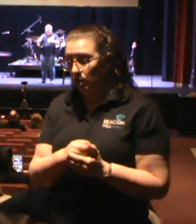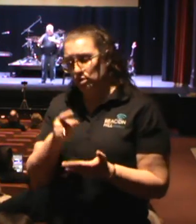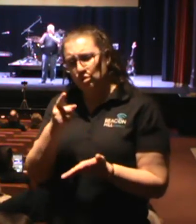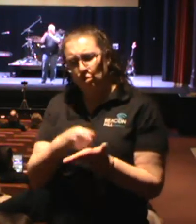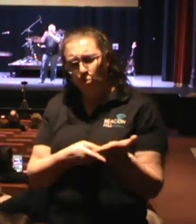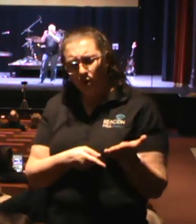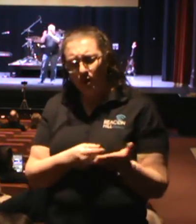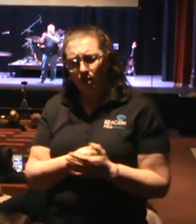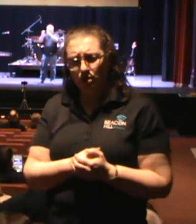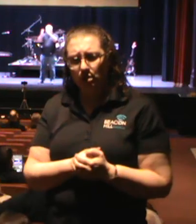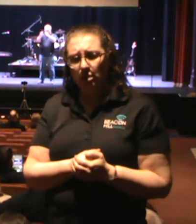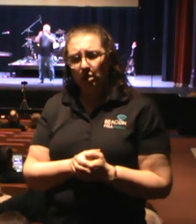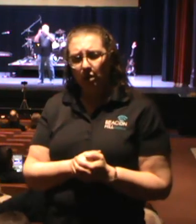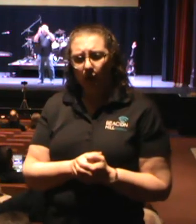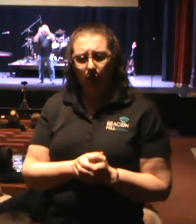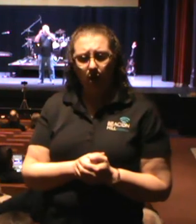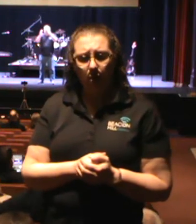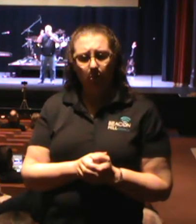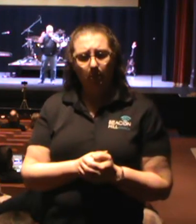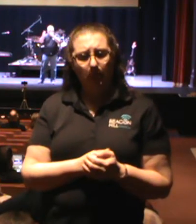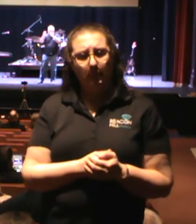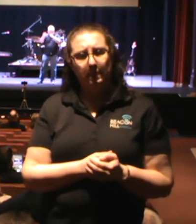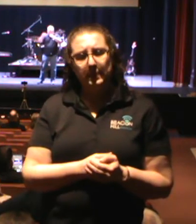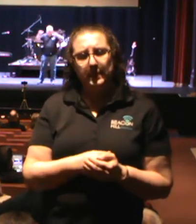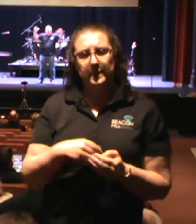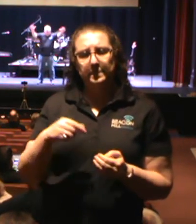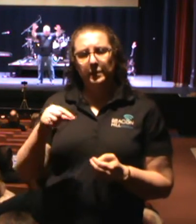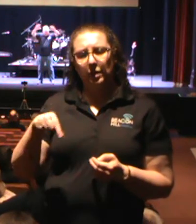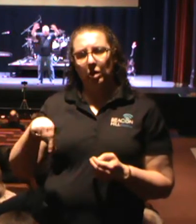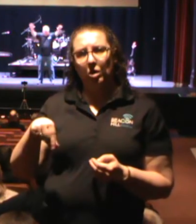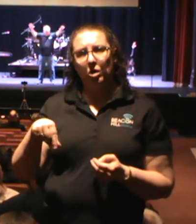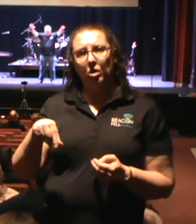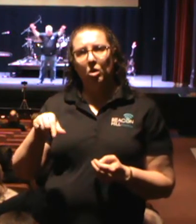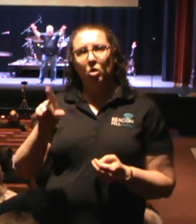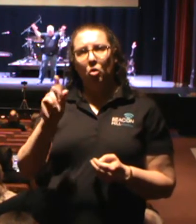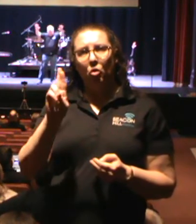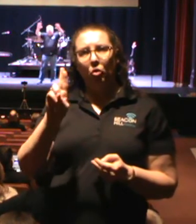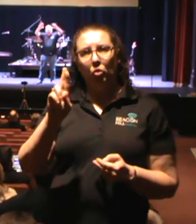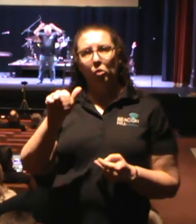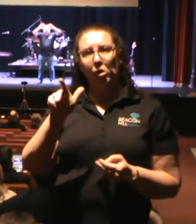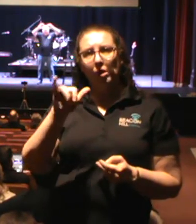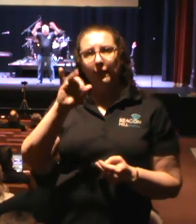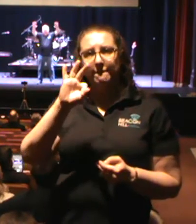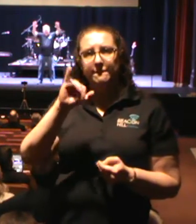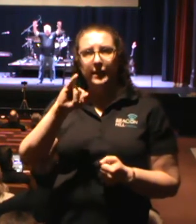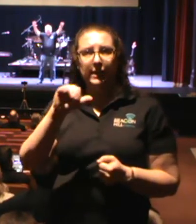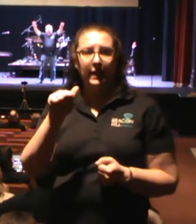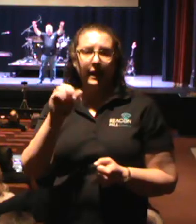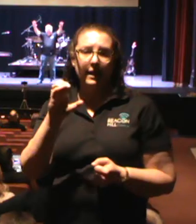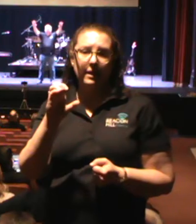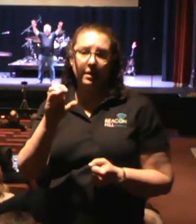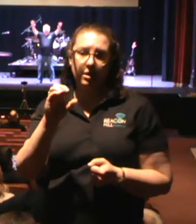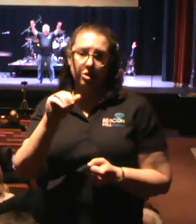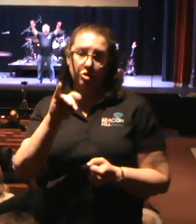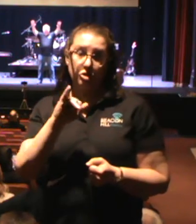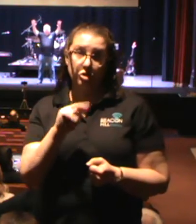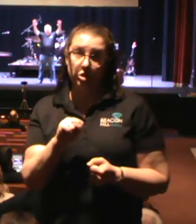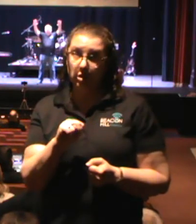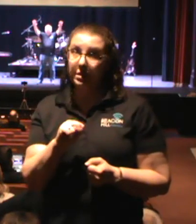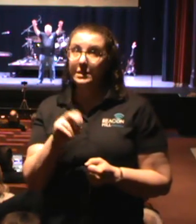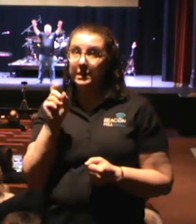office of deacon? That's what we see primarily in this passage here today. And I want to go over that, right? Because I want to be very clear on something.